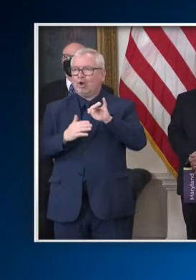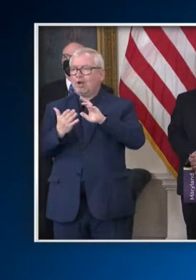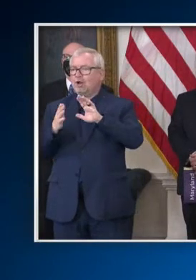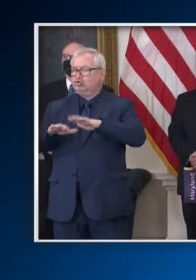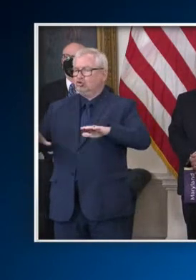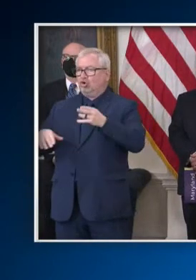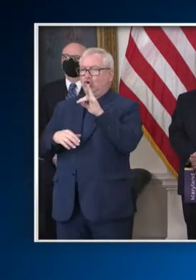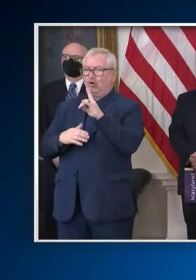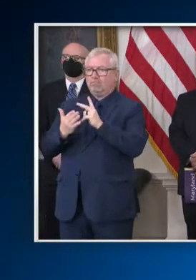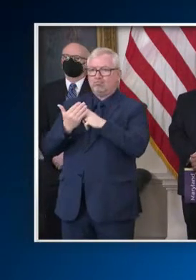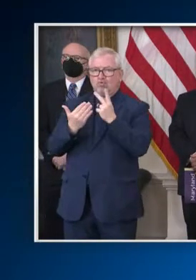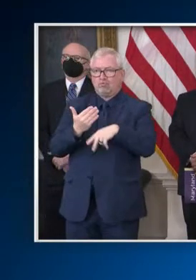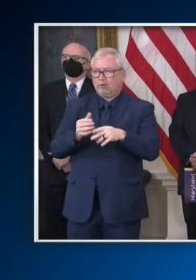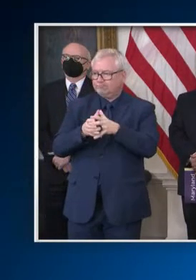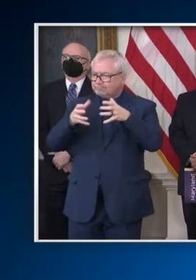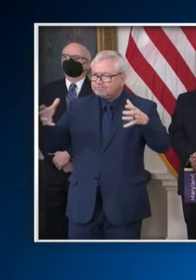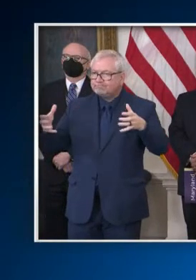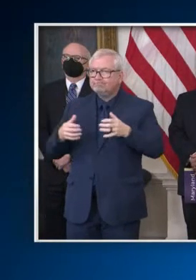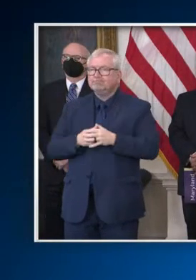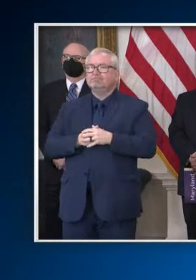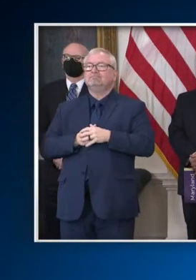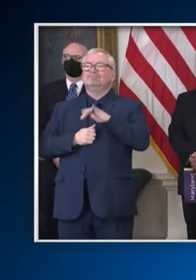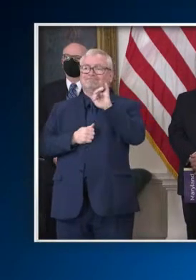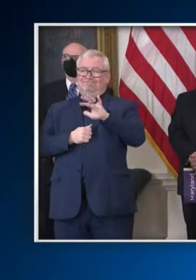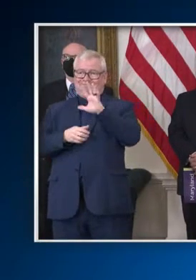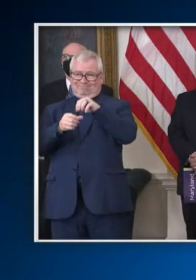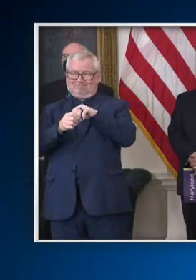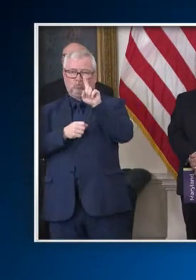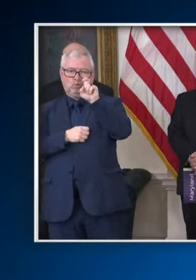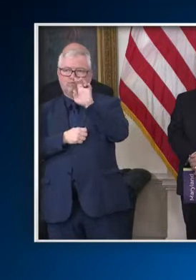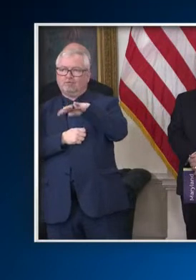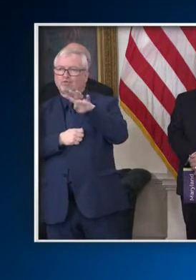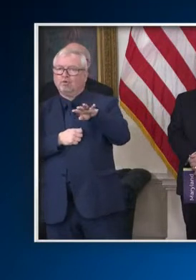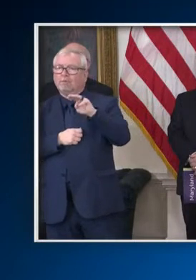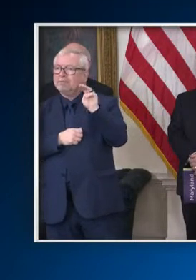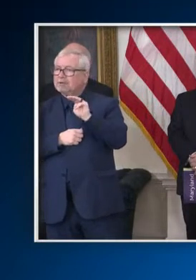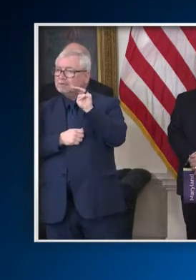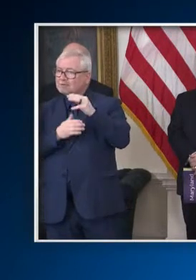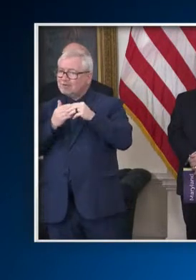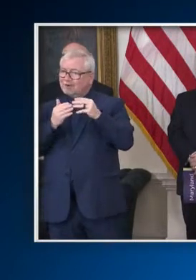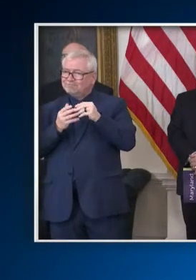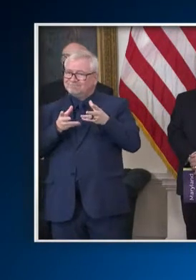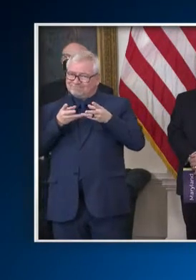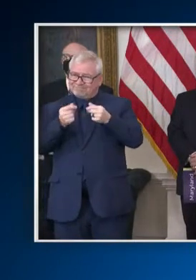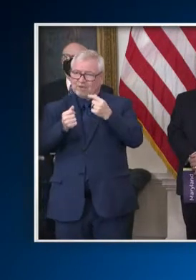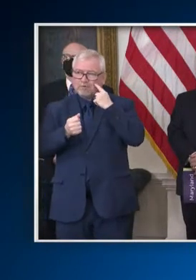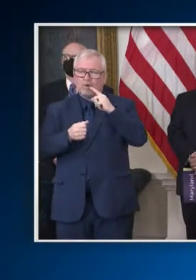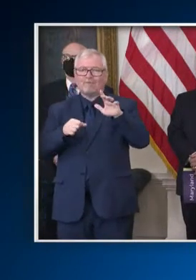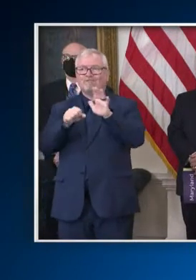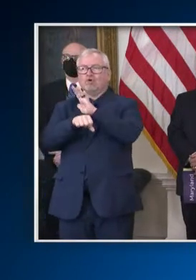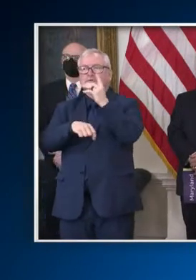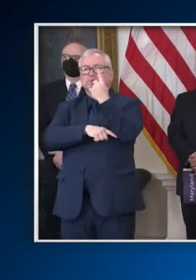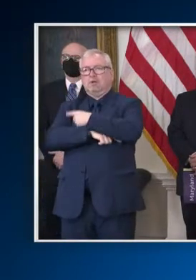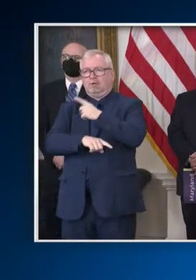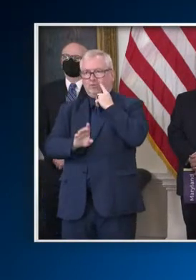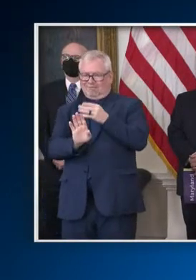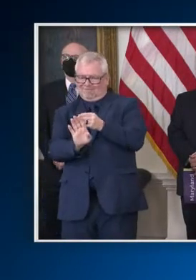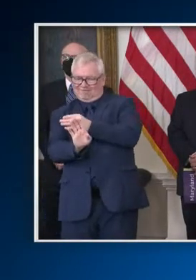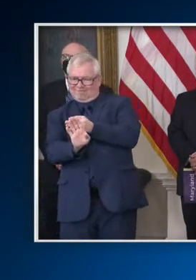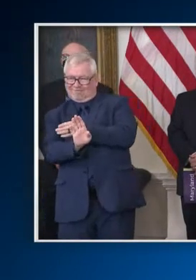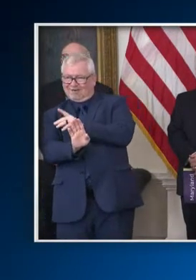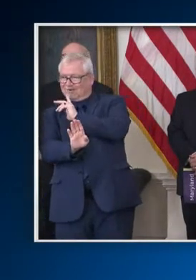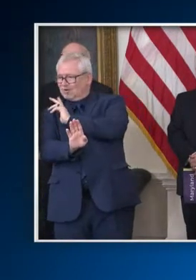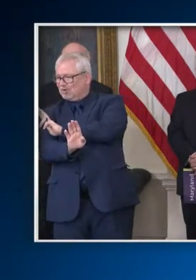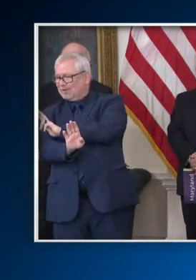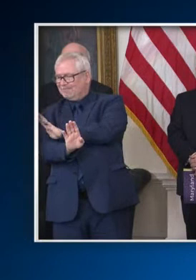including $144 million to support full-day pre-K for three- and four-year-olds. We're committing